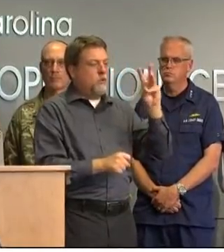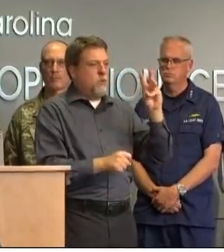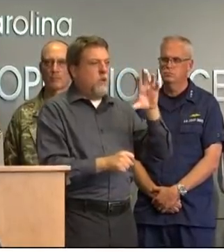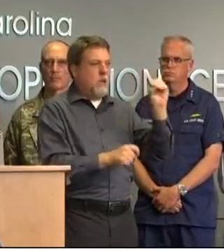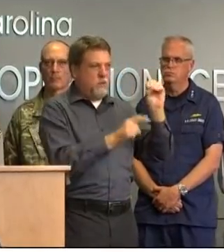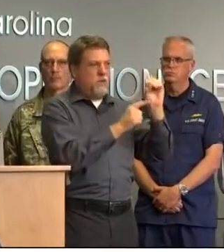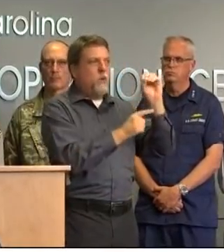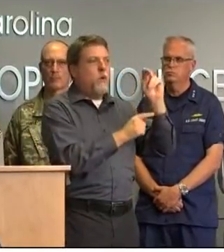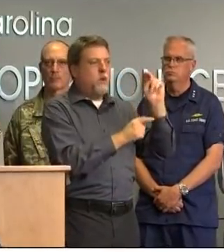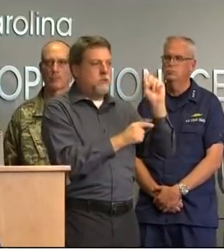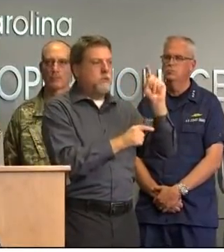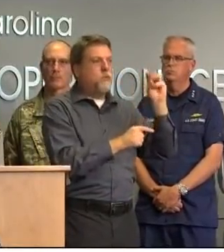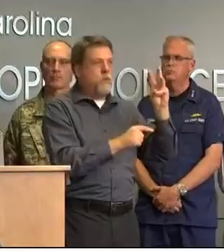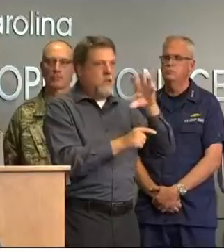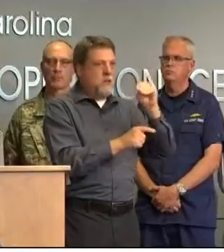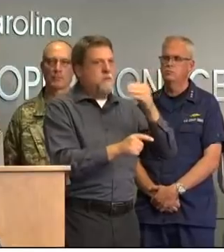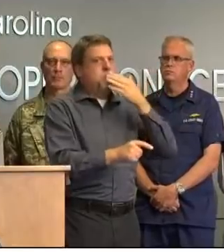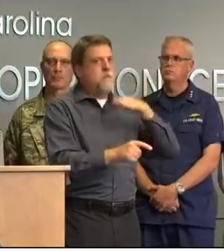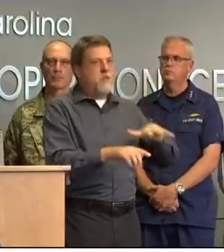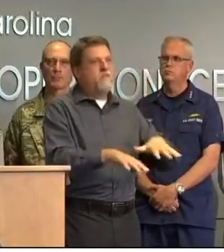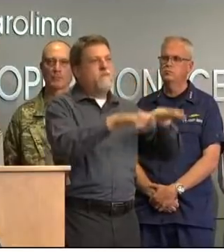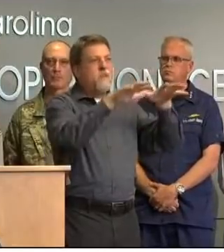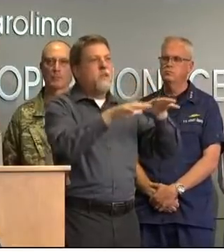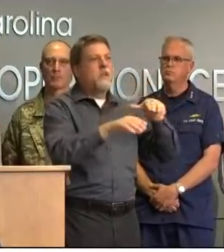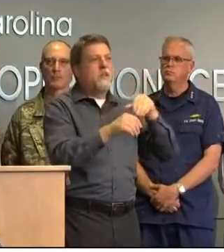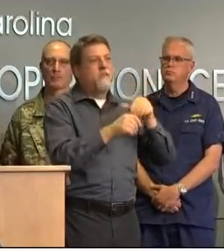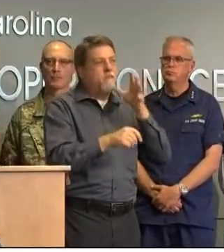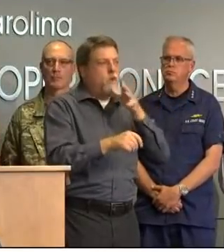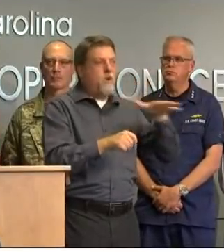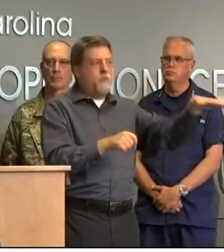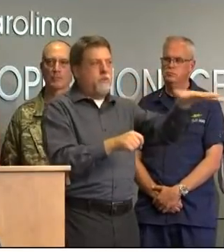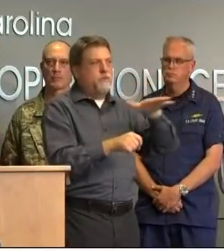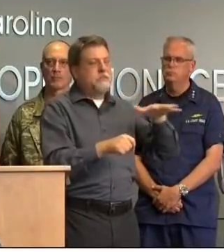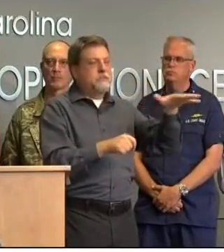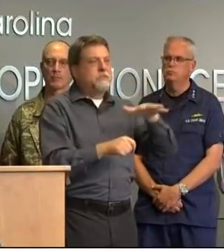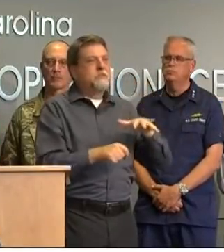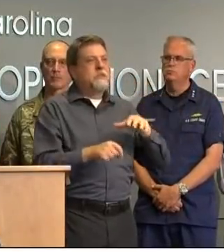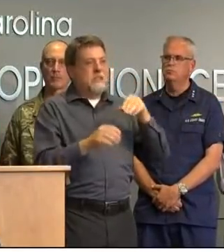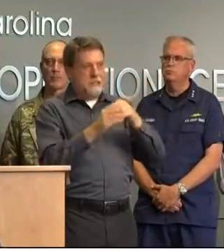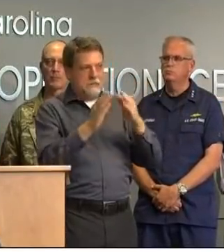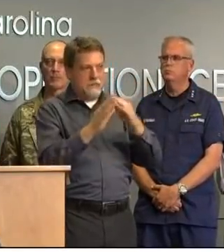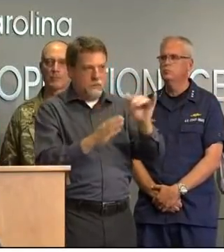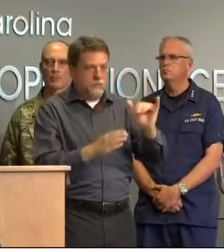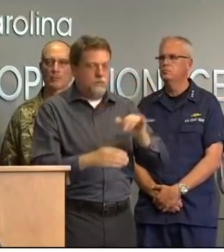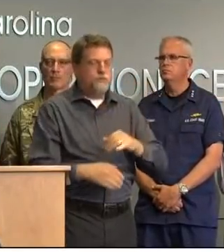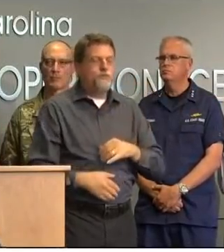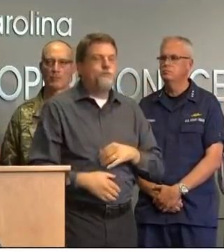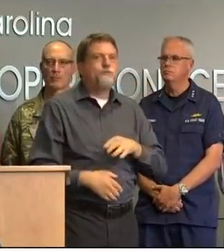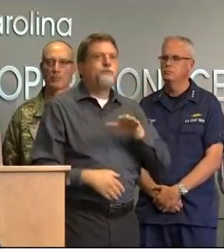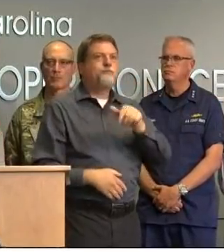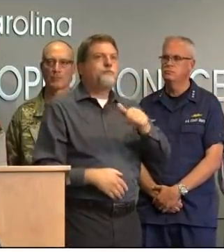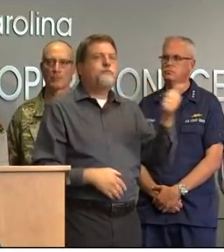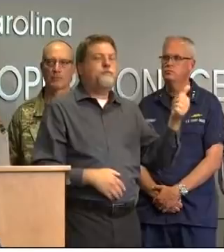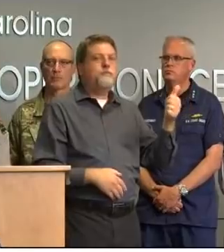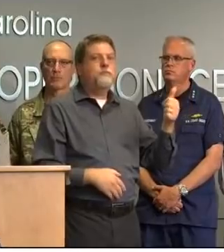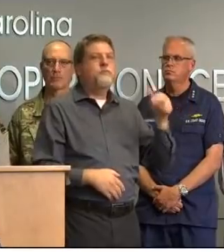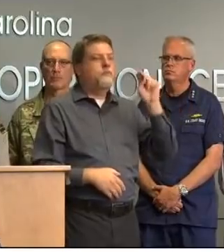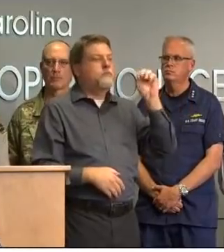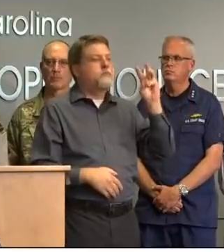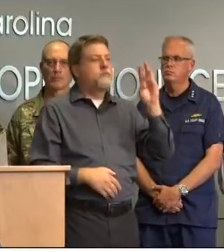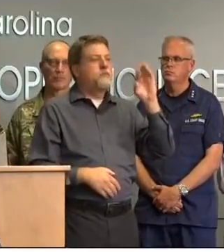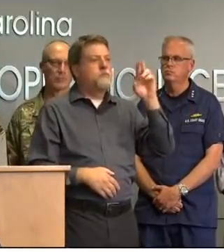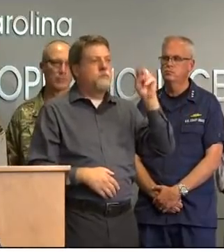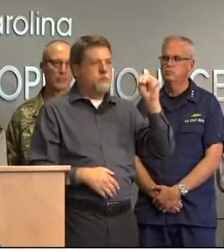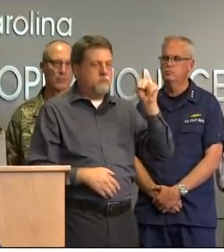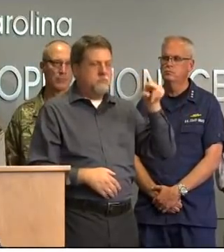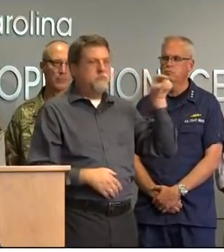in onslow county particularly with with farmland and flooding there in jacksonville we were able to fly over newburn